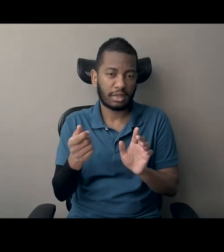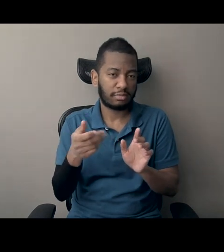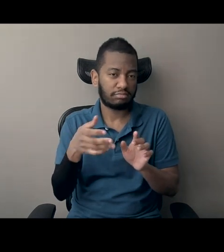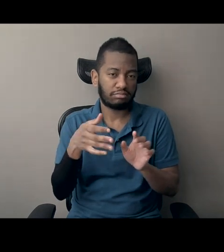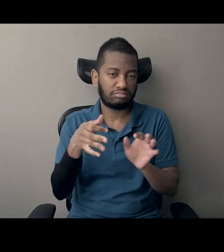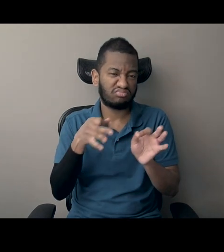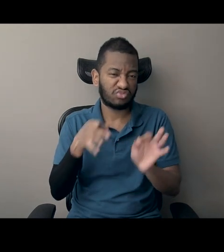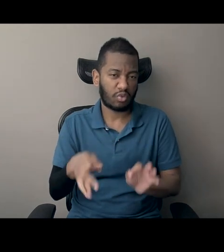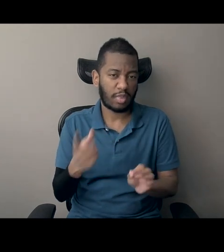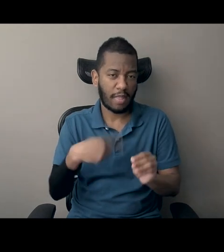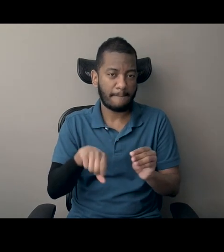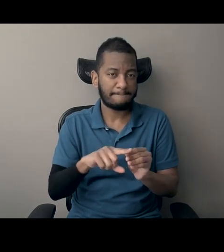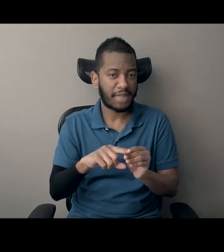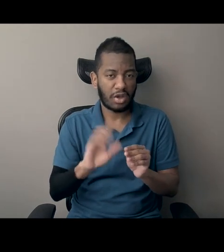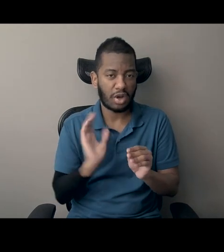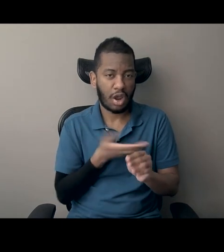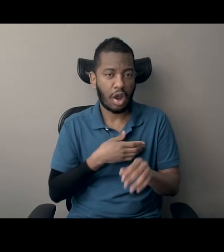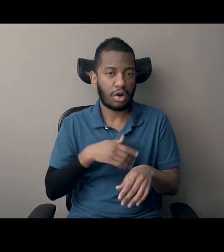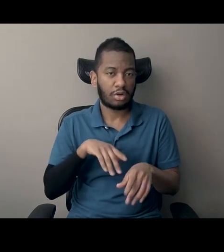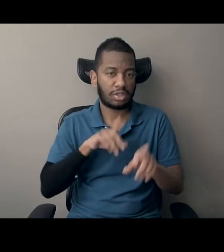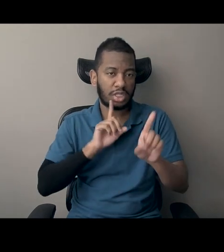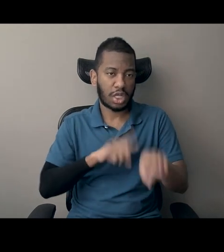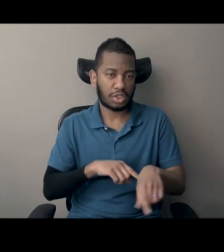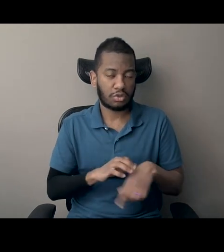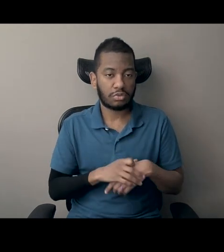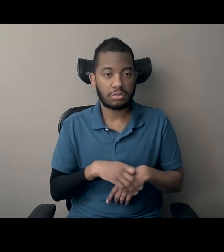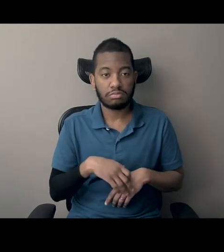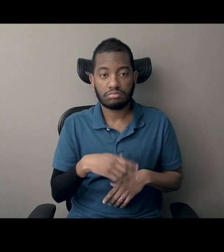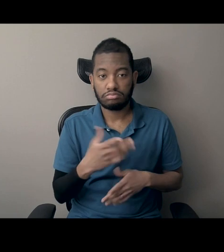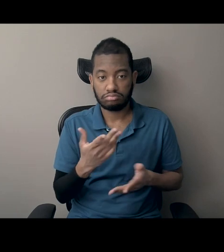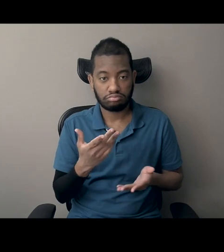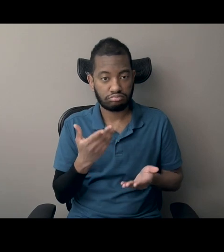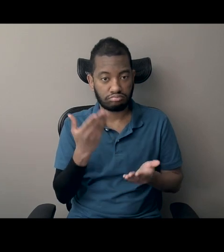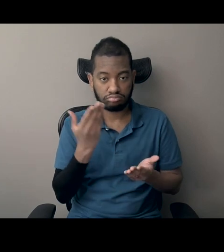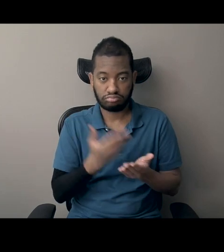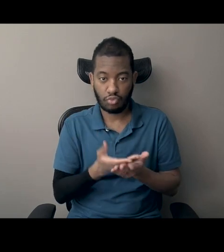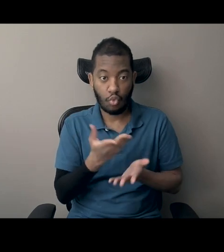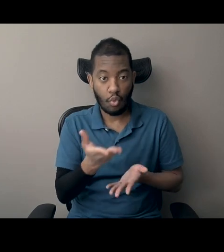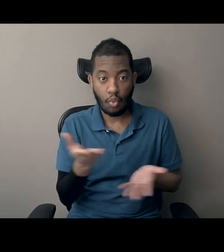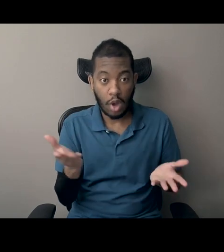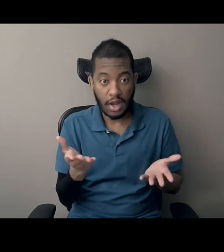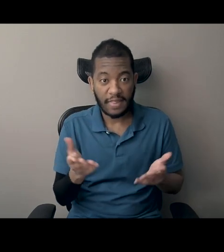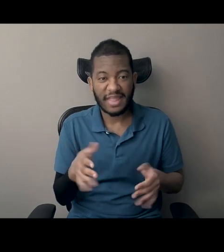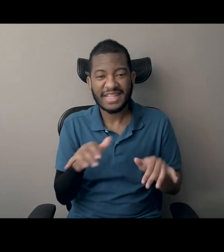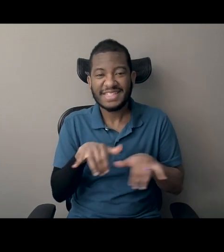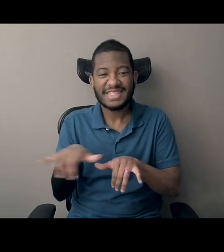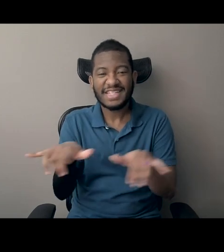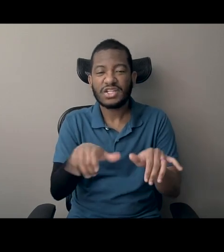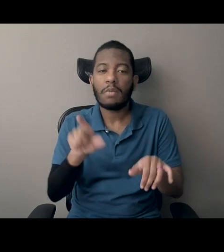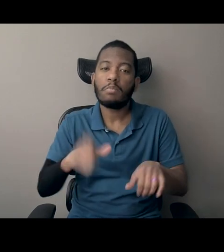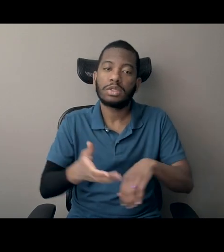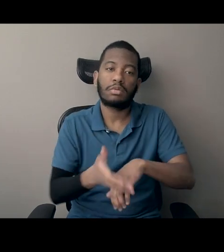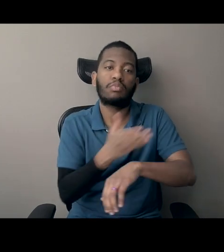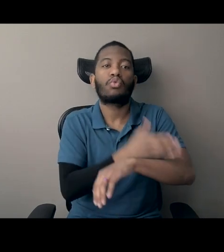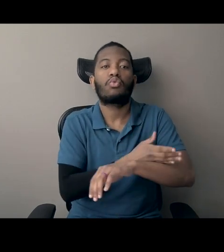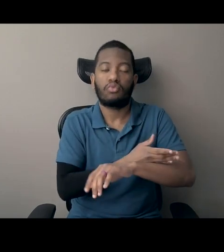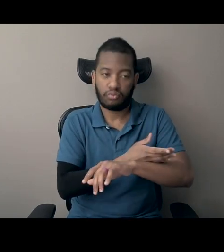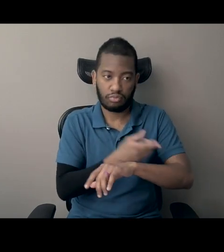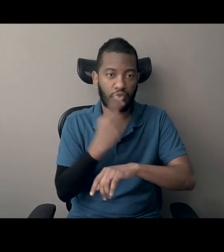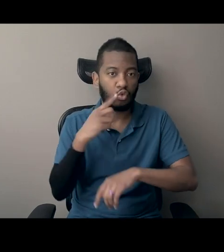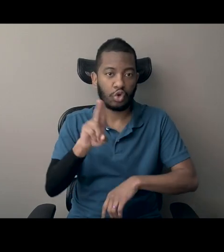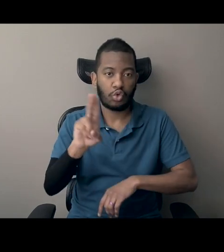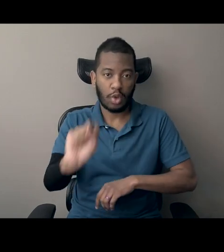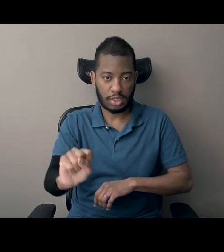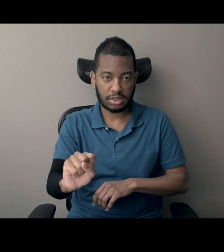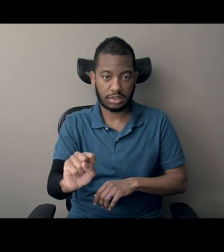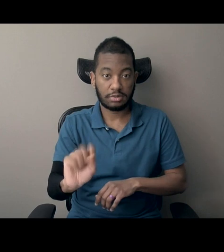we found that standards need to be radically improved across the country. And we have recommendations in the report for doing that